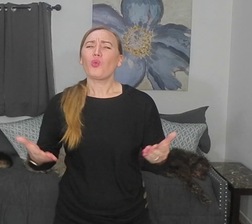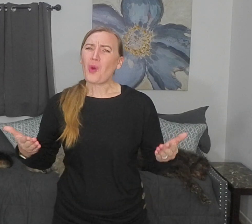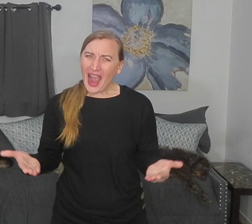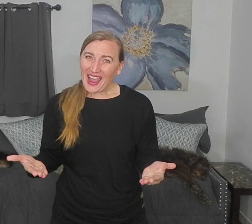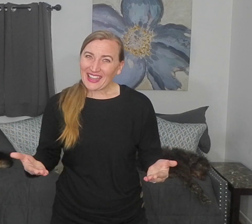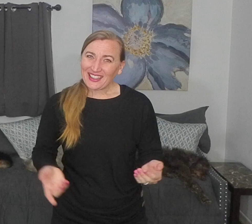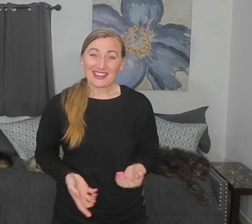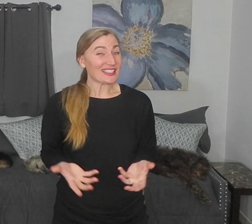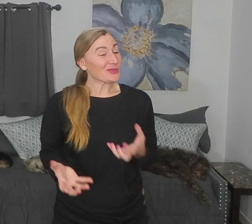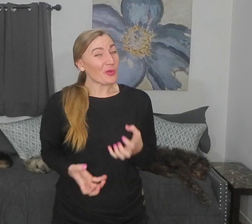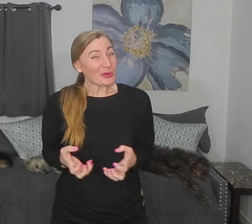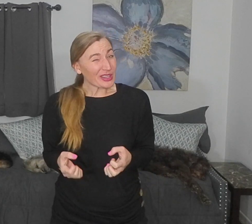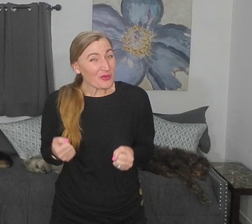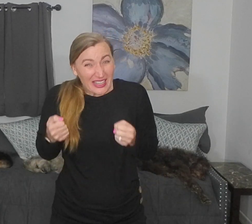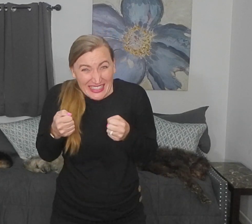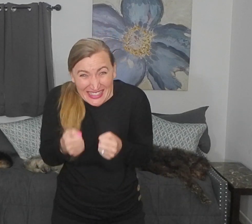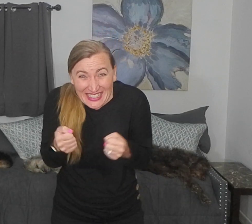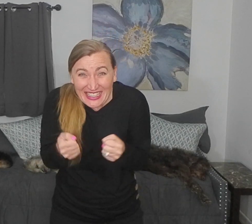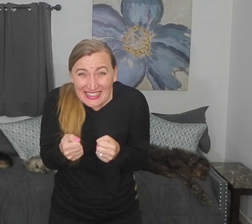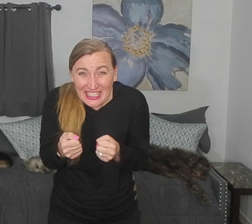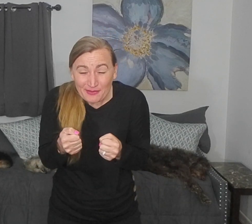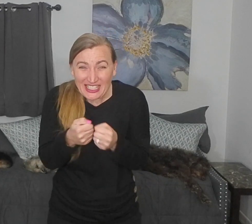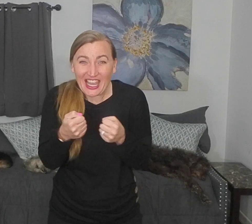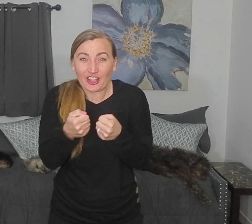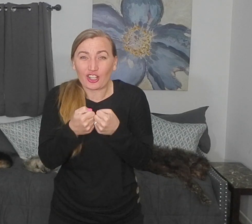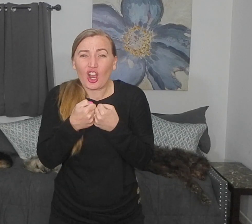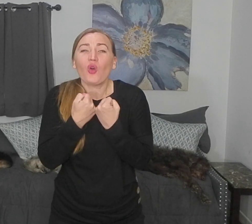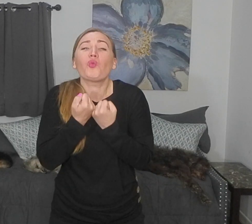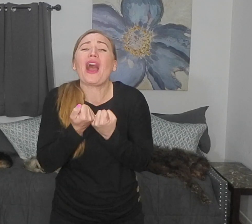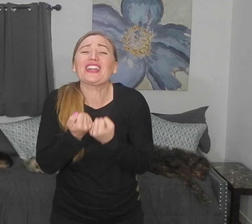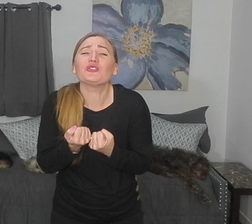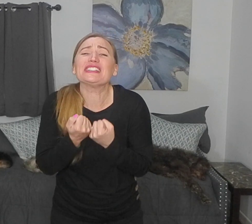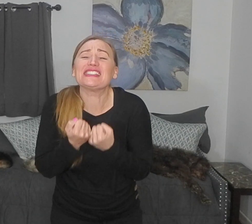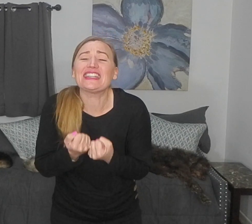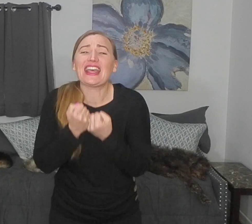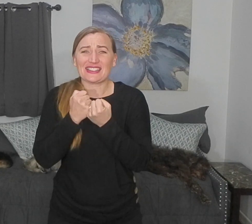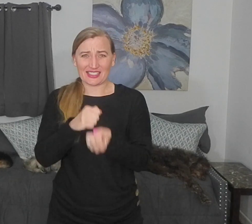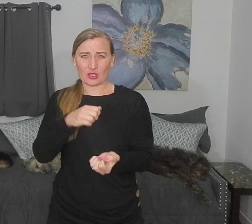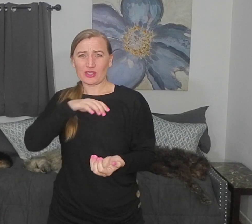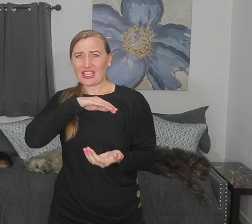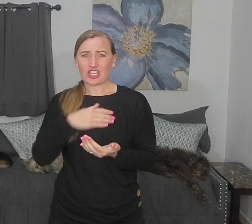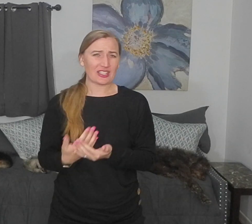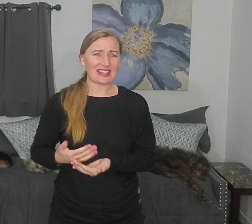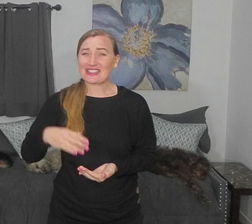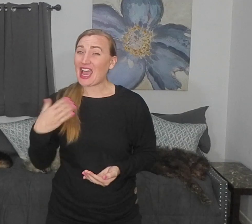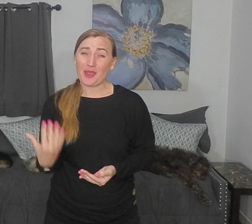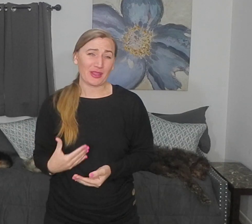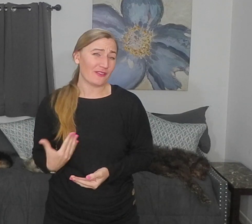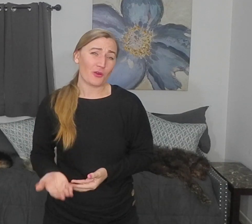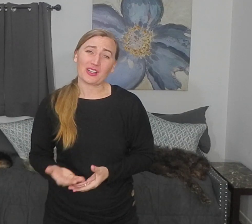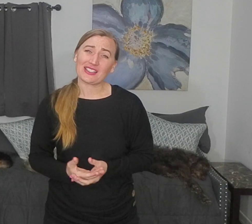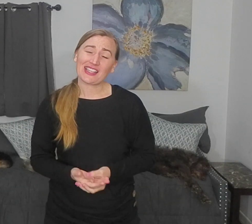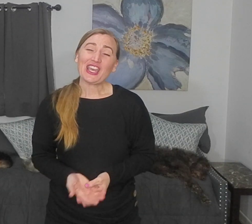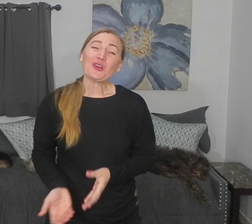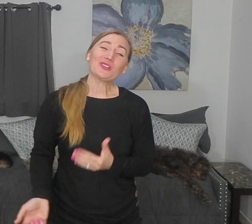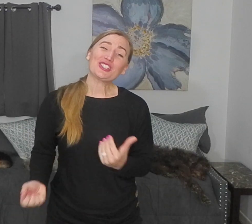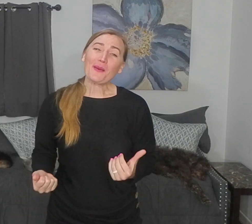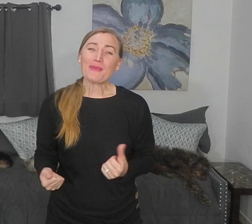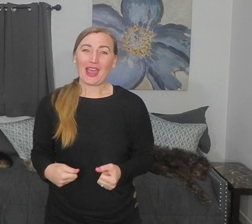Why? This is what we really want to dig deep together. Why do we see that dissociation in the time and the force? Well, jump back